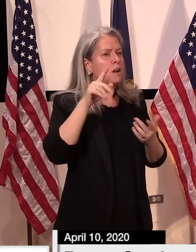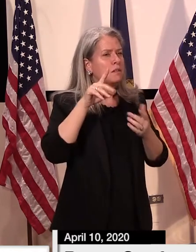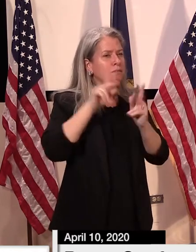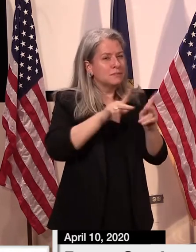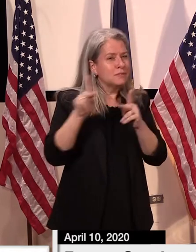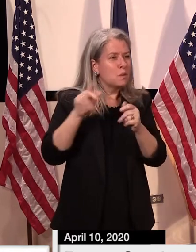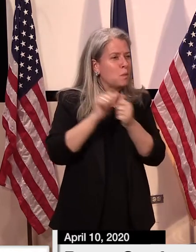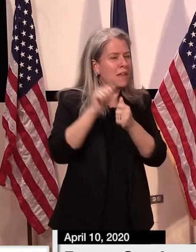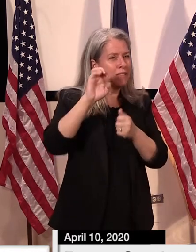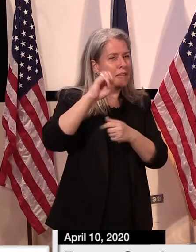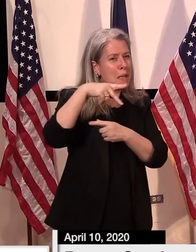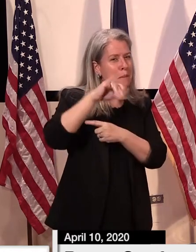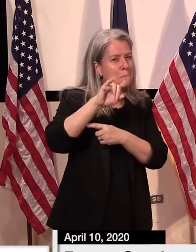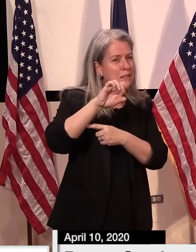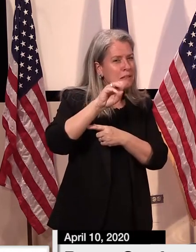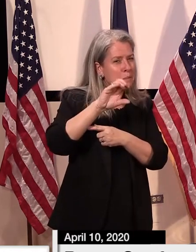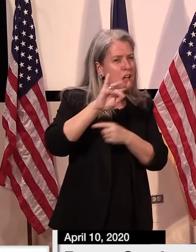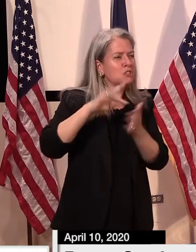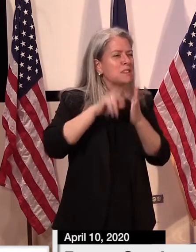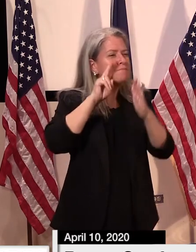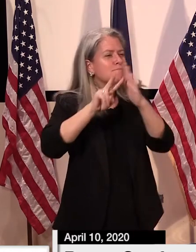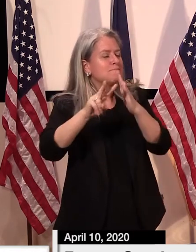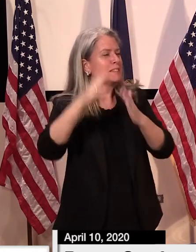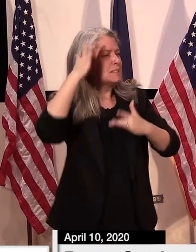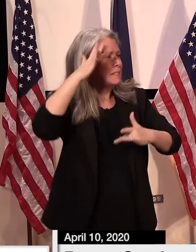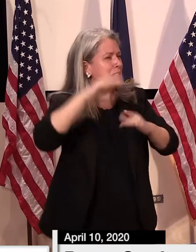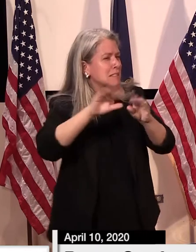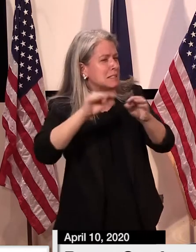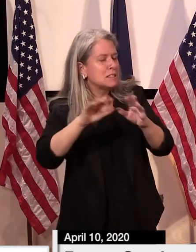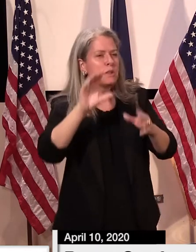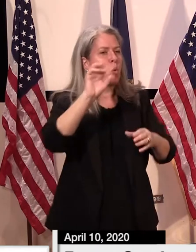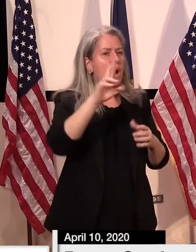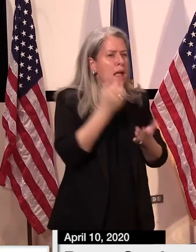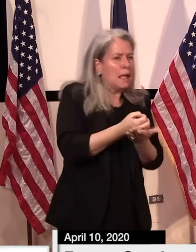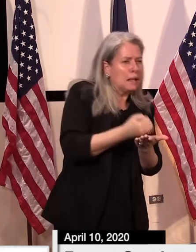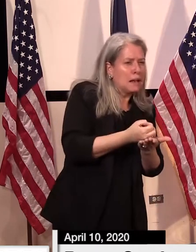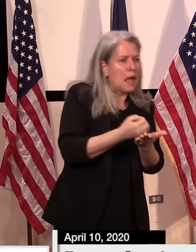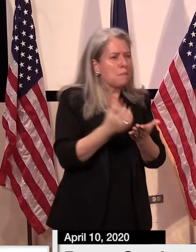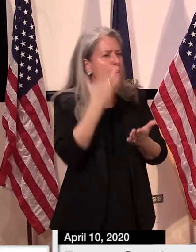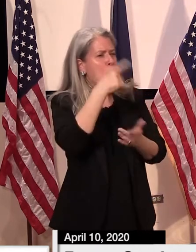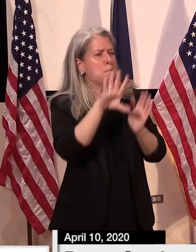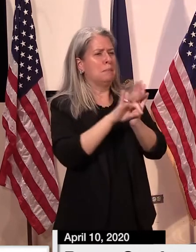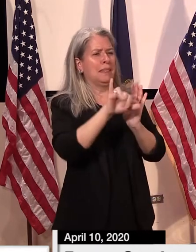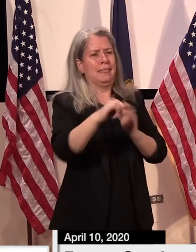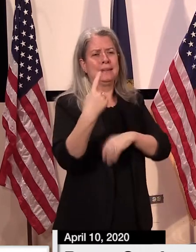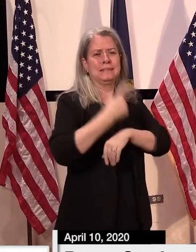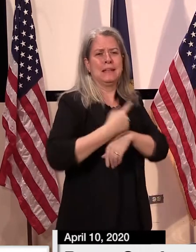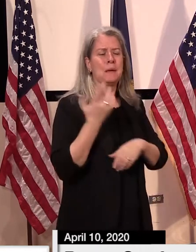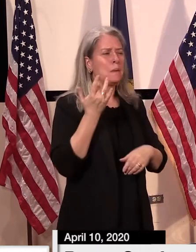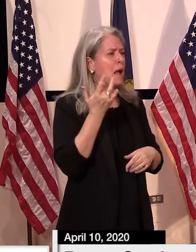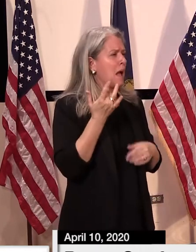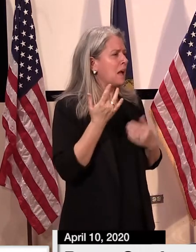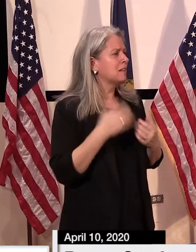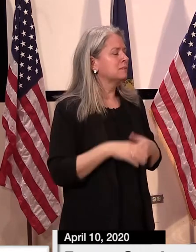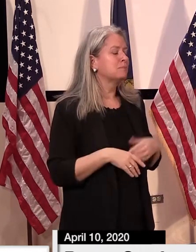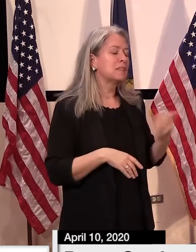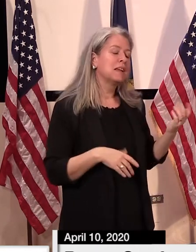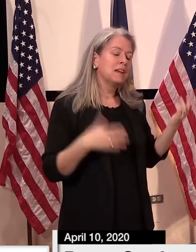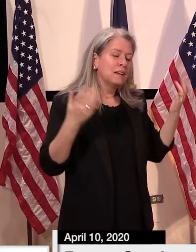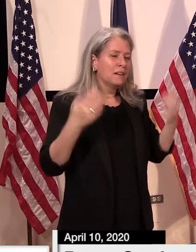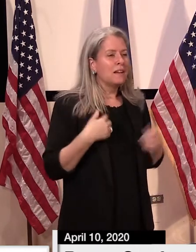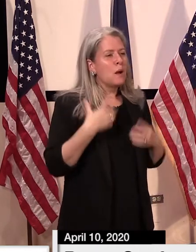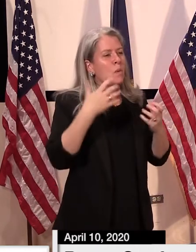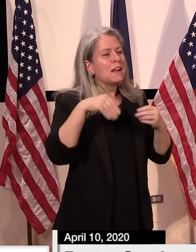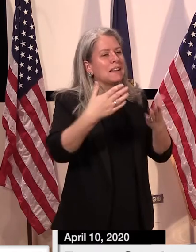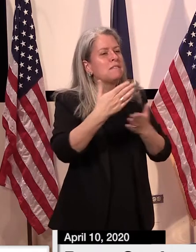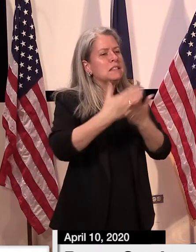Probably a little bit of all of the above. Trying to give some certainty to people, Vermonters, about